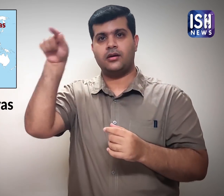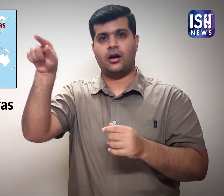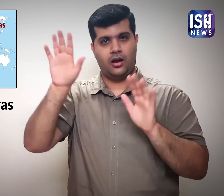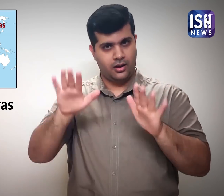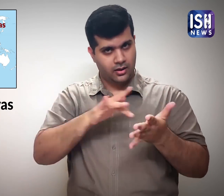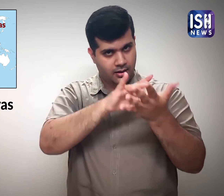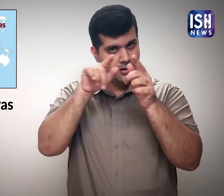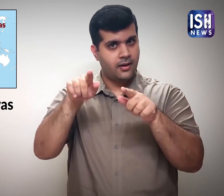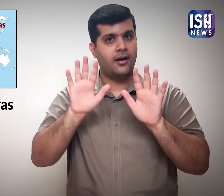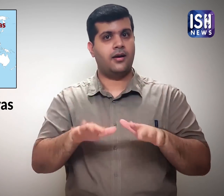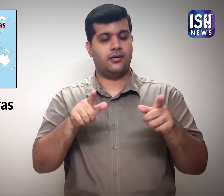Himalayas in India.